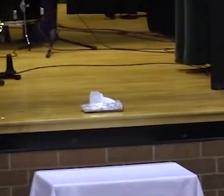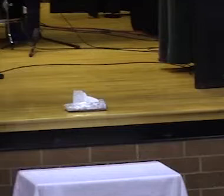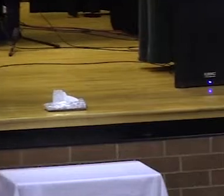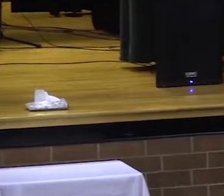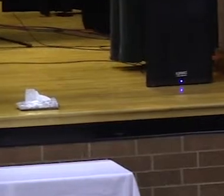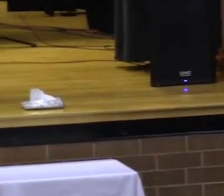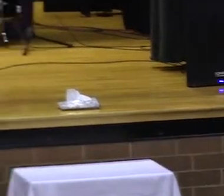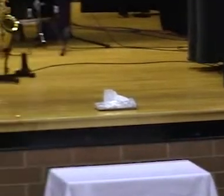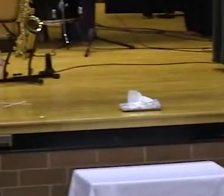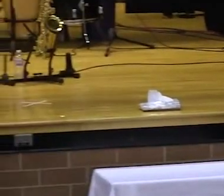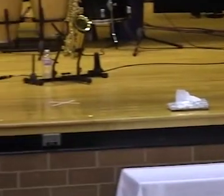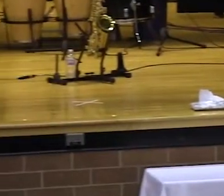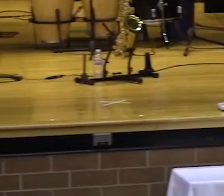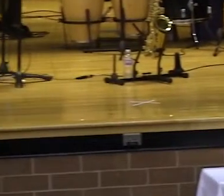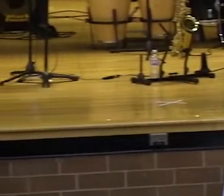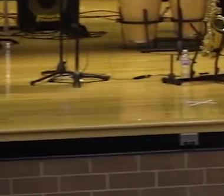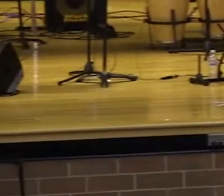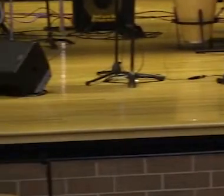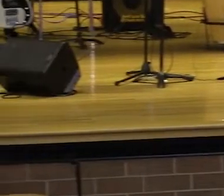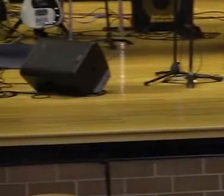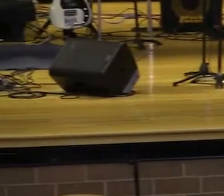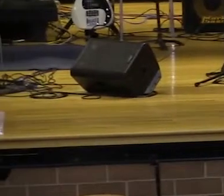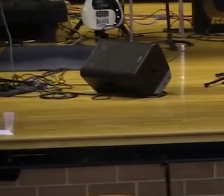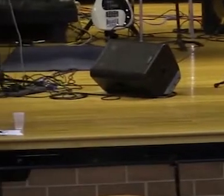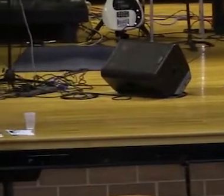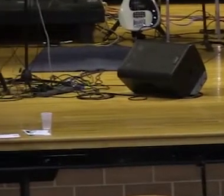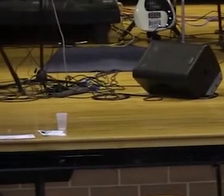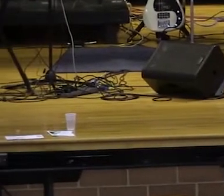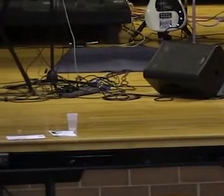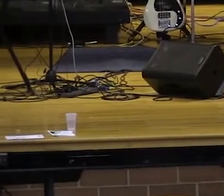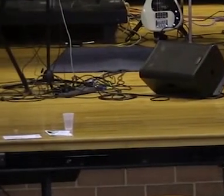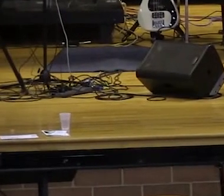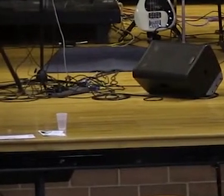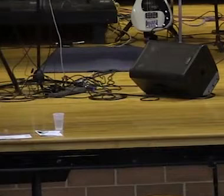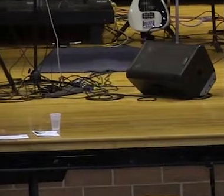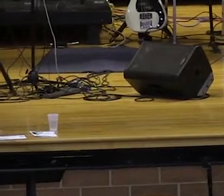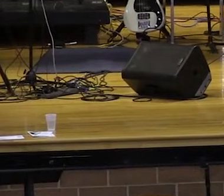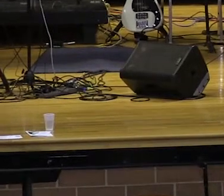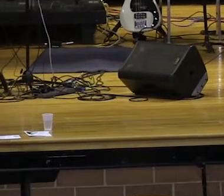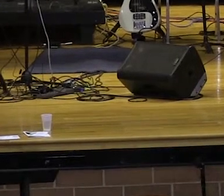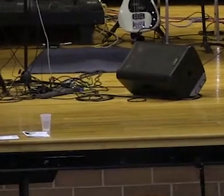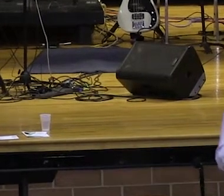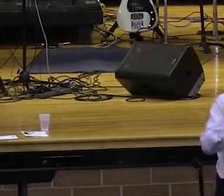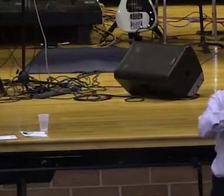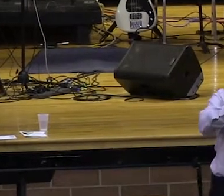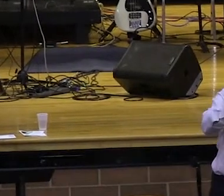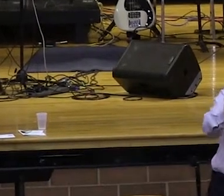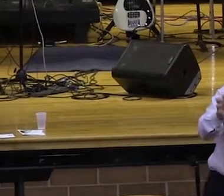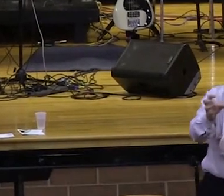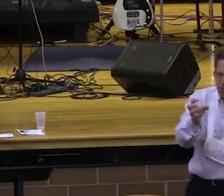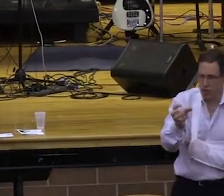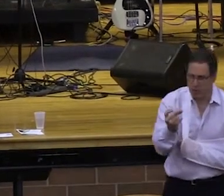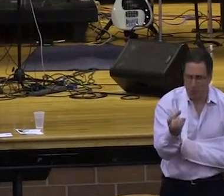who God is. Amen. Not out of our resources. Not out of our reservoirs. But we need to know God. Hallelujah. And if I